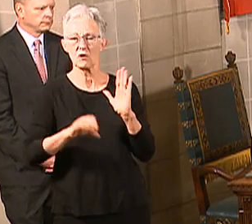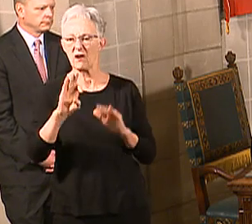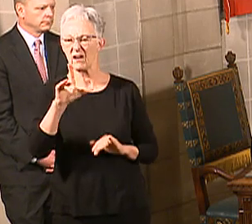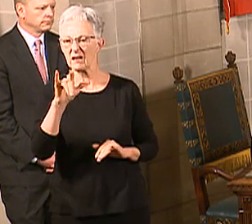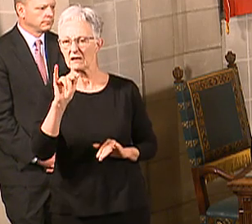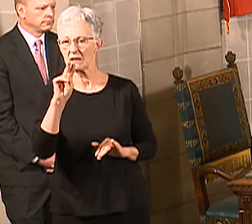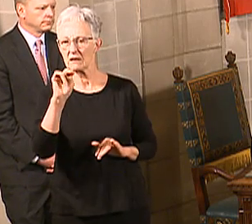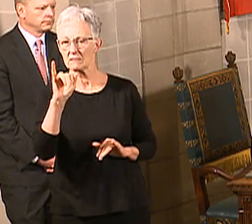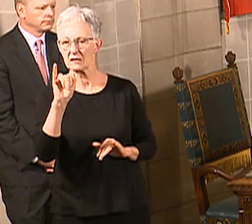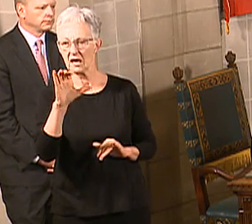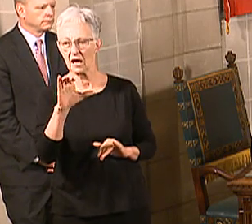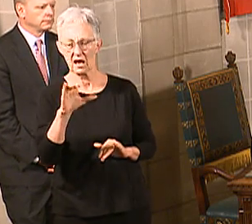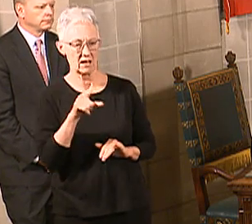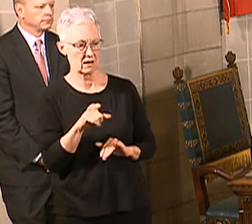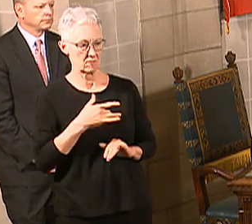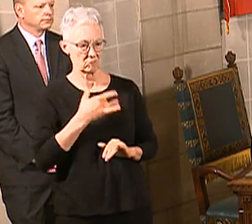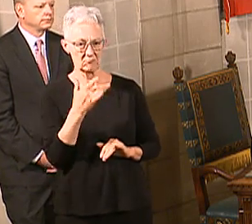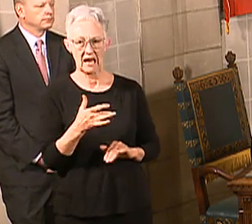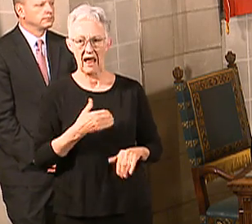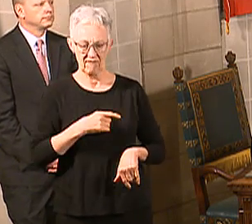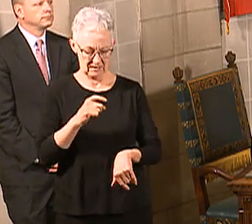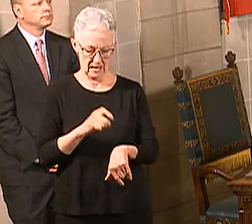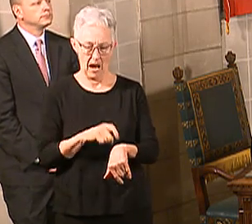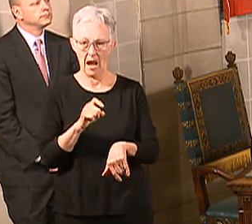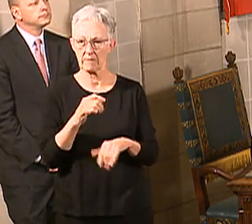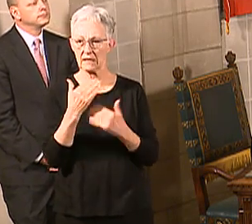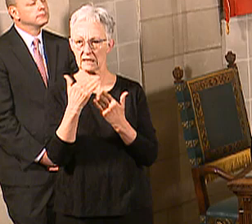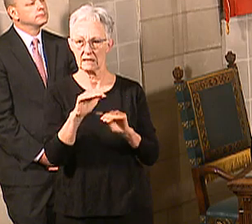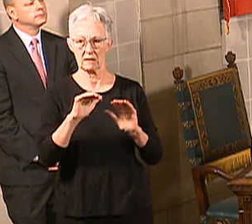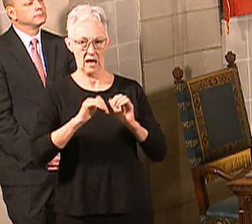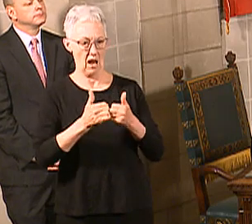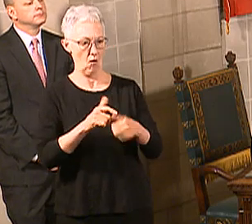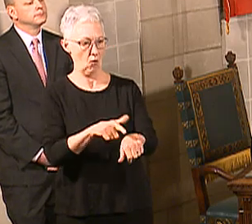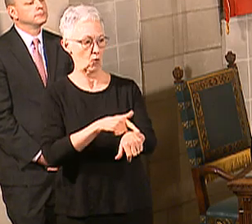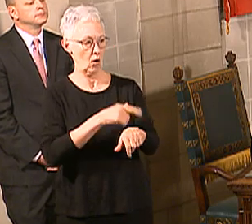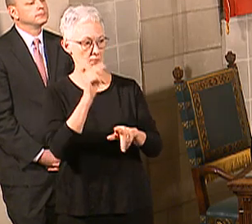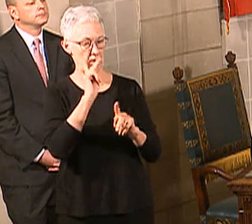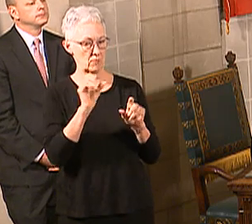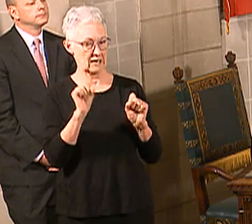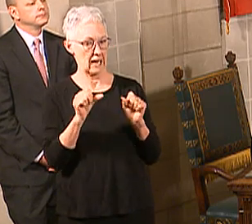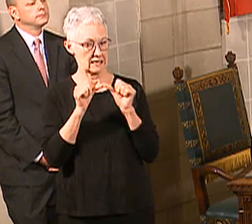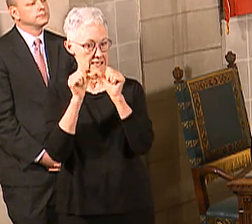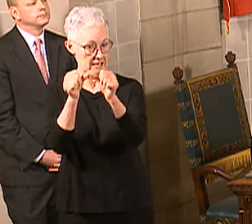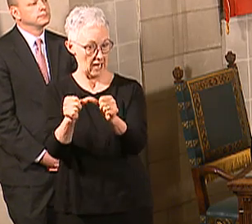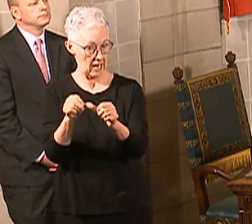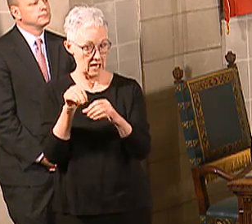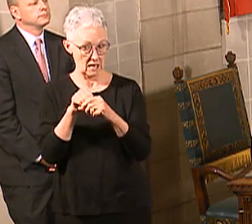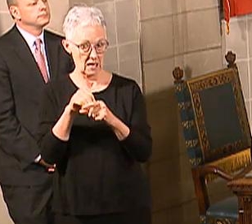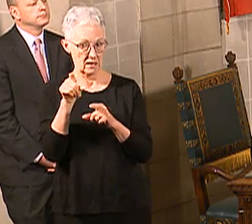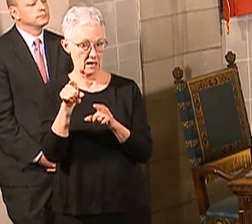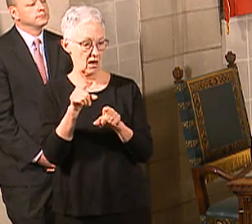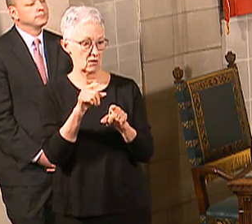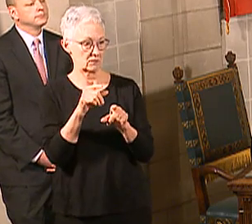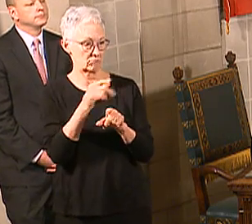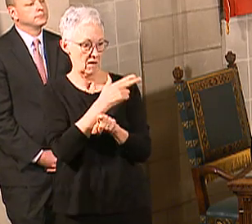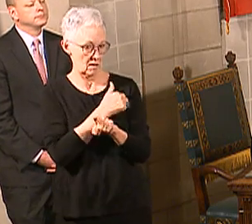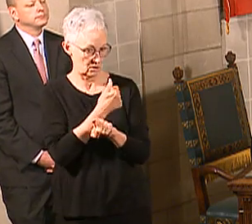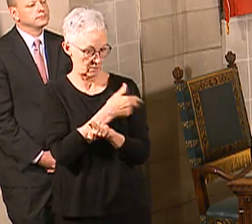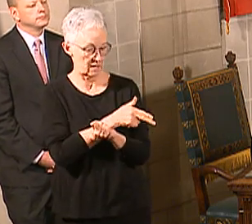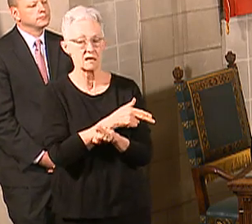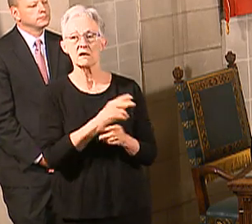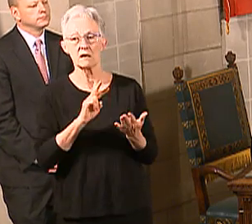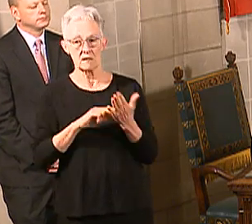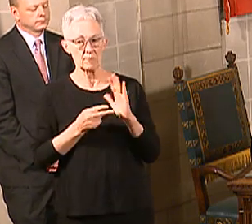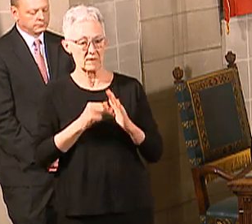Generally, they have a time limit on how long they can keep people. We're waiving those time limits. This will also allow hospitals, for example, to have more flexibility with the kinds of